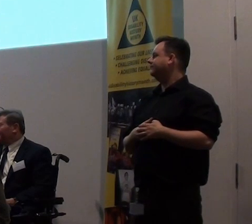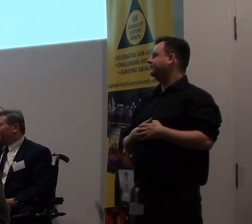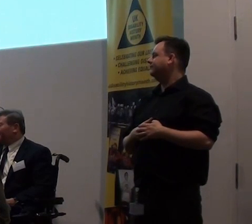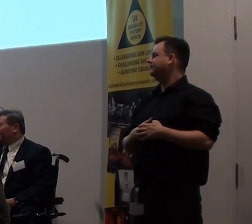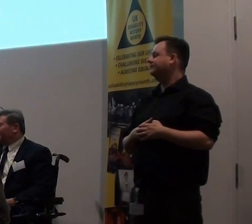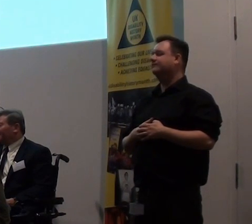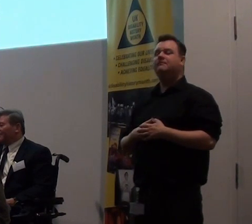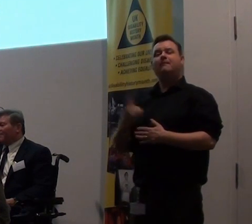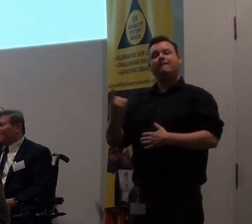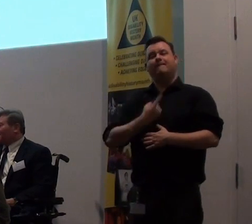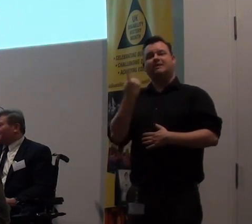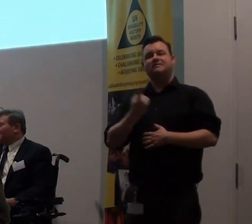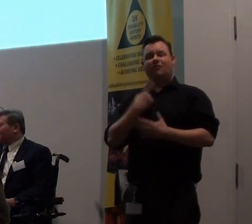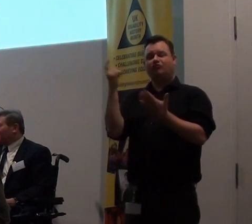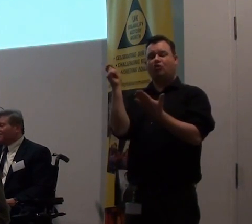a writer,